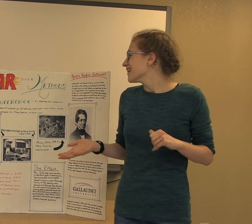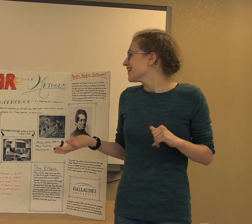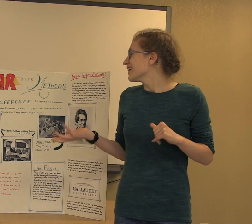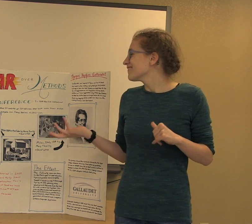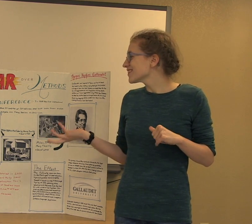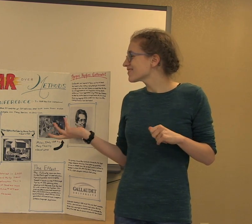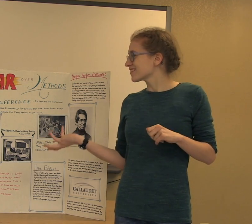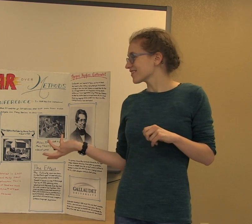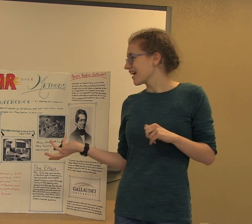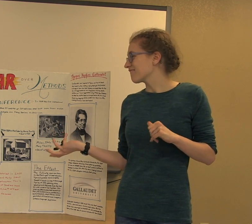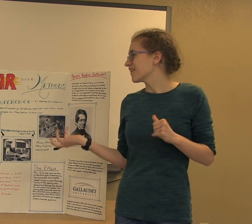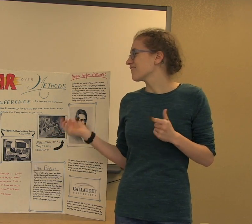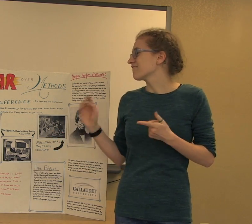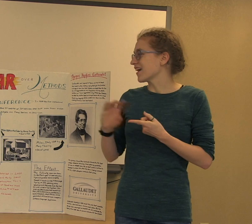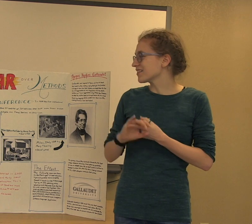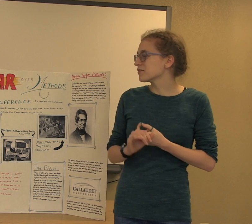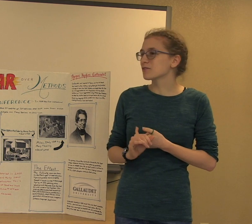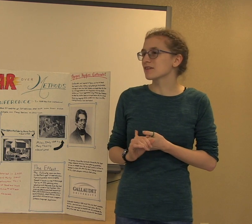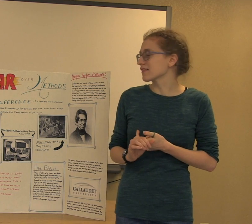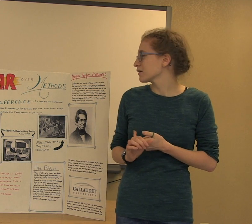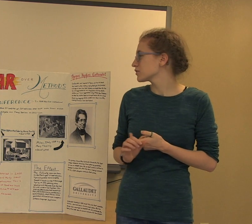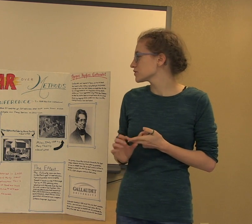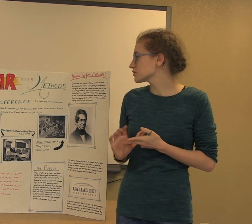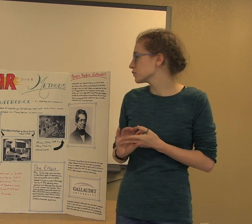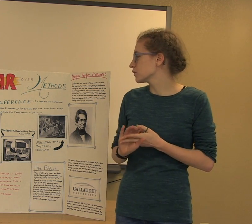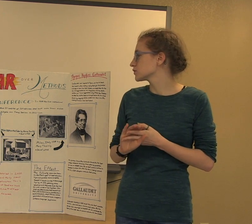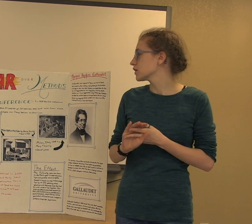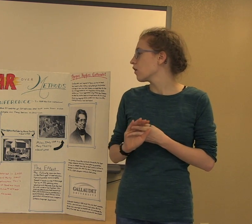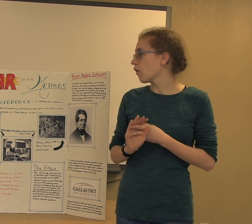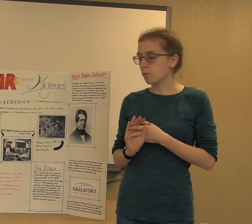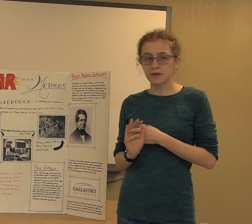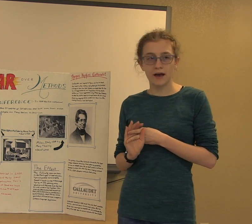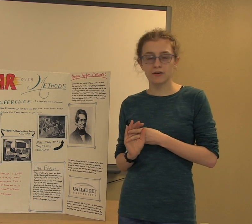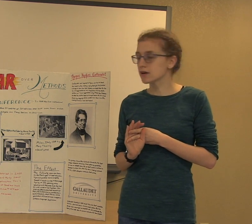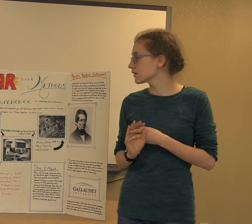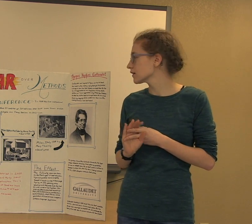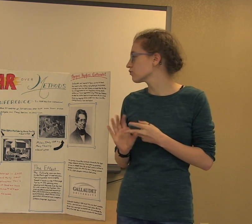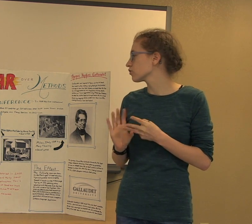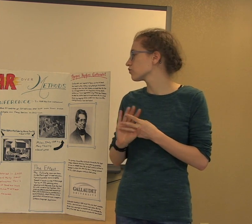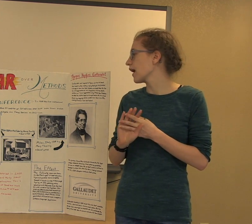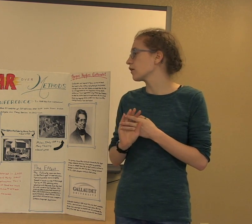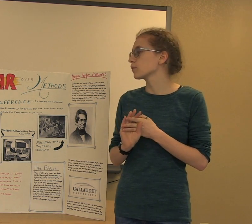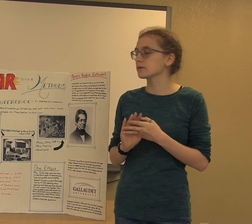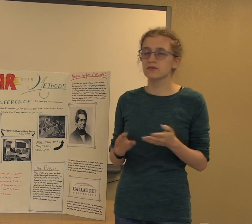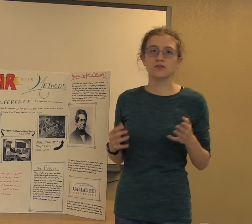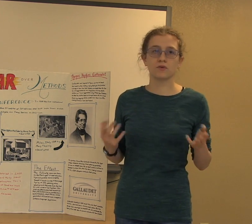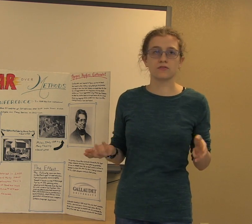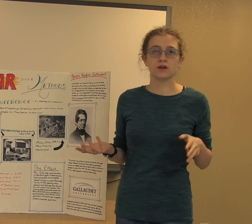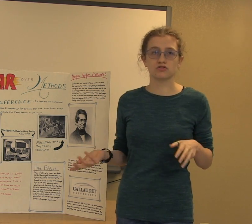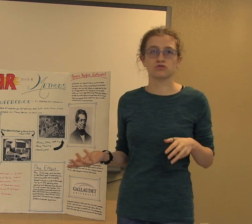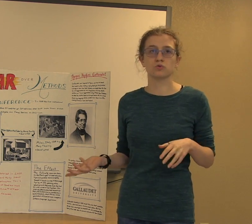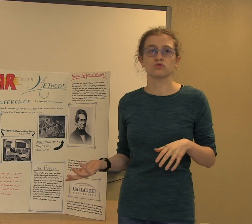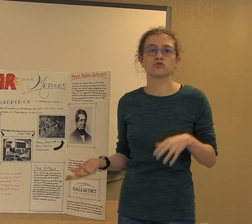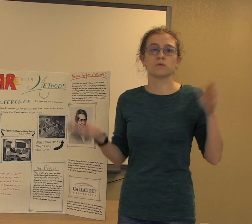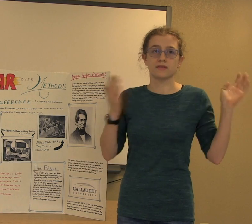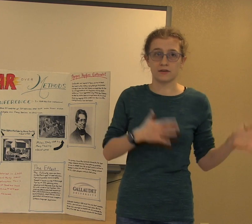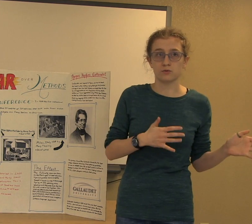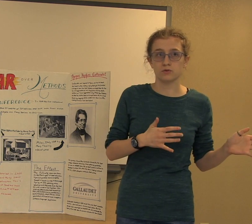He believed that this could happen by banning the use of sign language in schools, only having hearing teachers, and replacing residential schools with day schools.